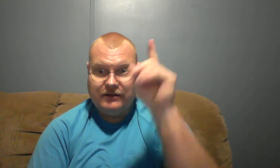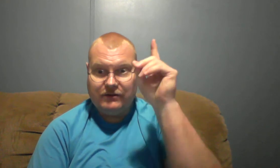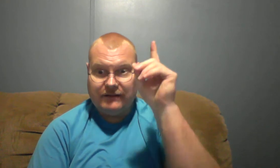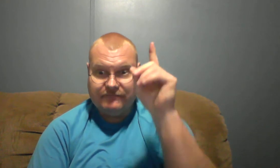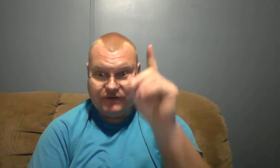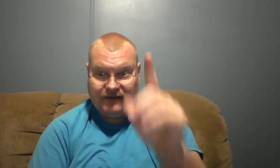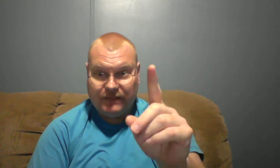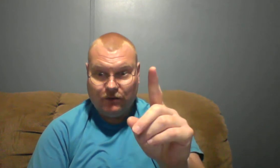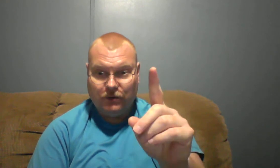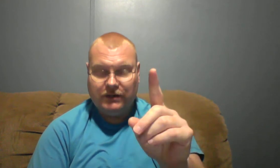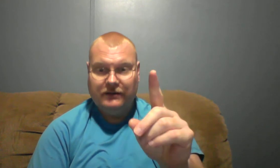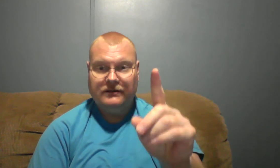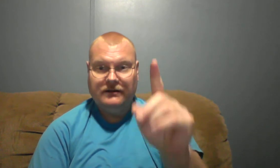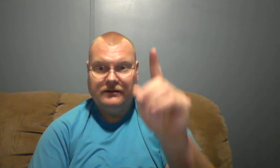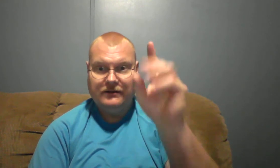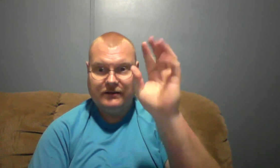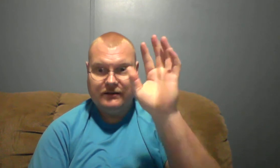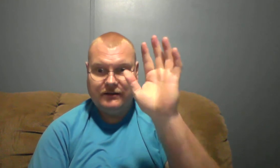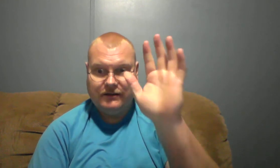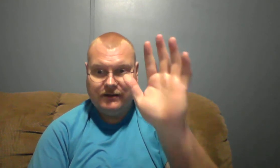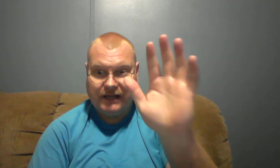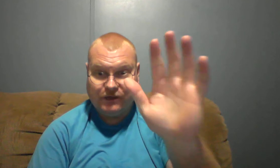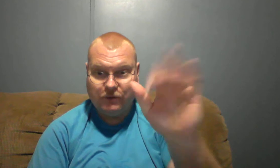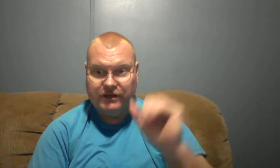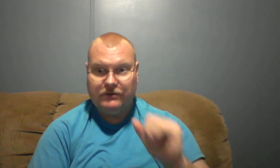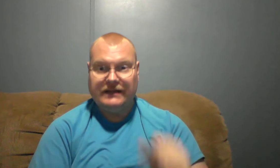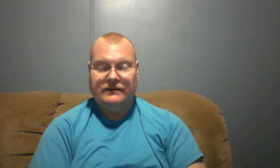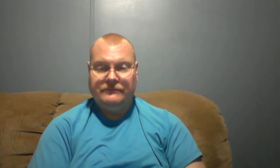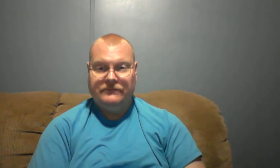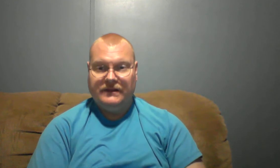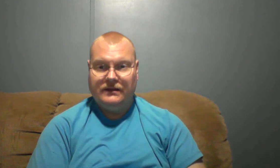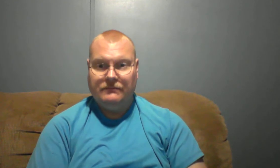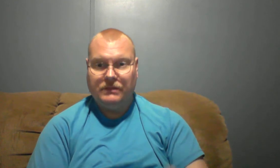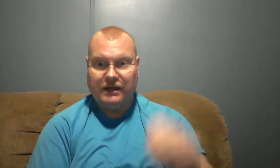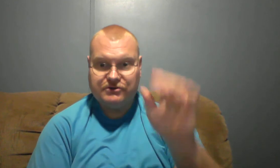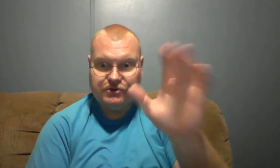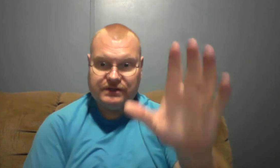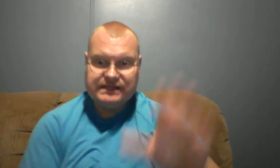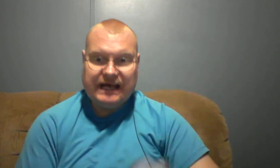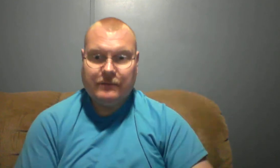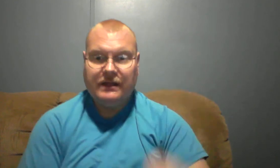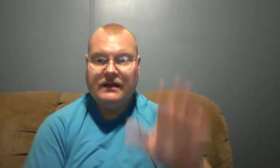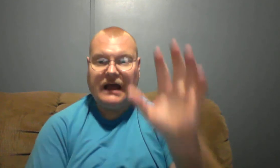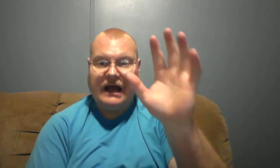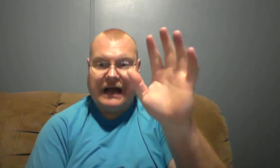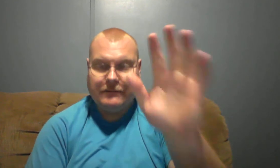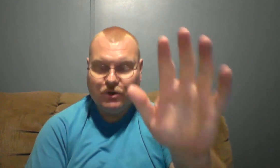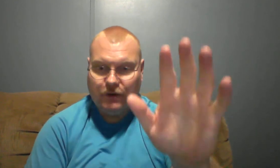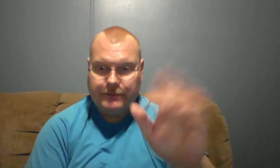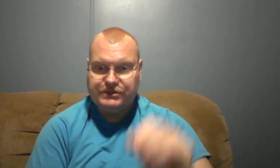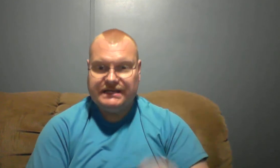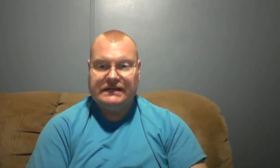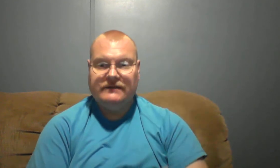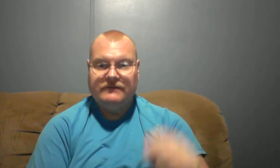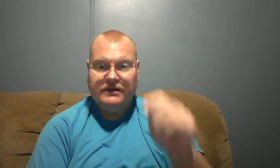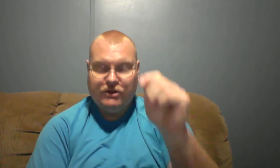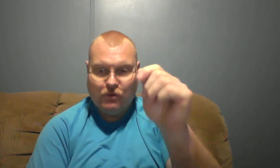forgive me Lord I don't want to do that because you're inside of me I'm your representative you're my